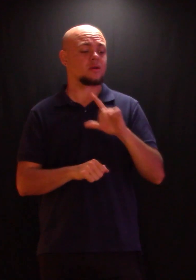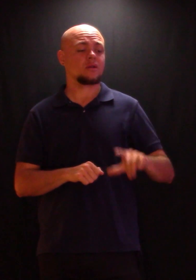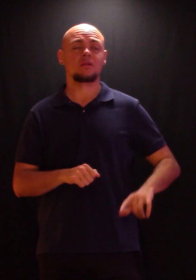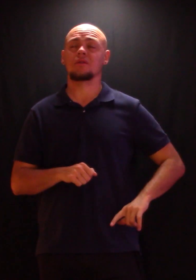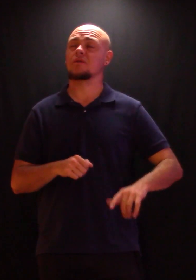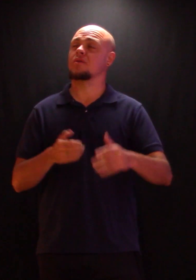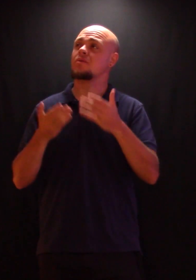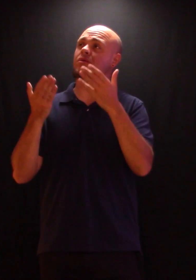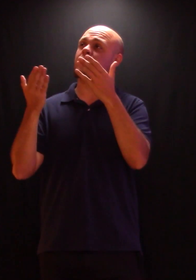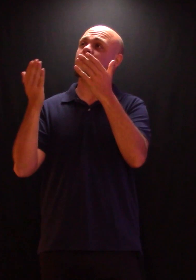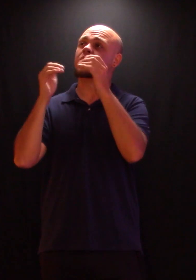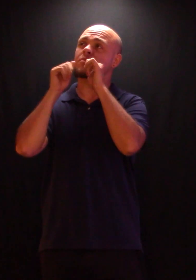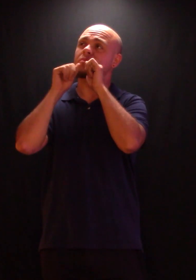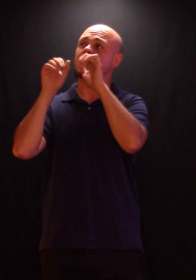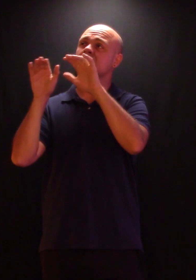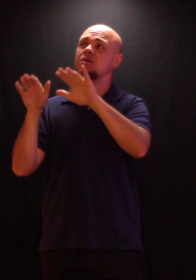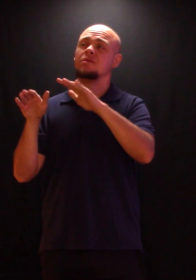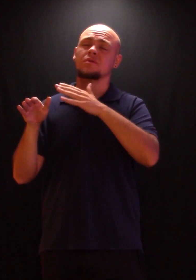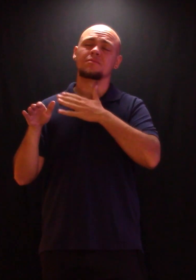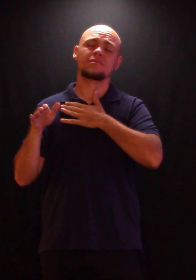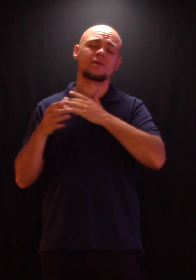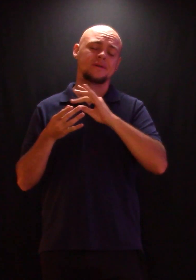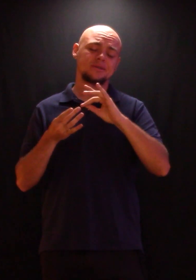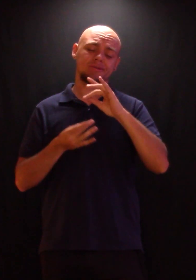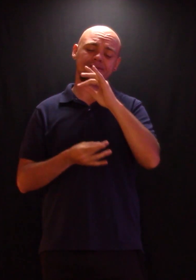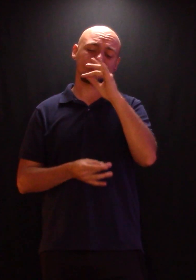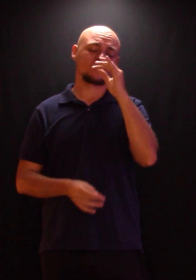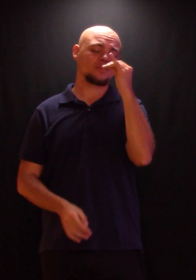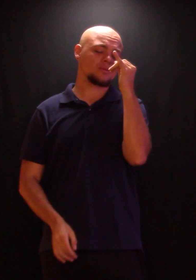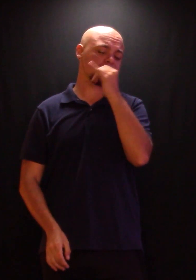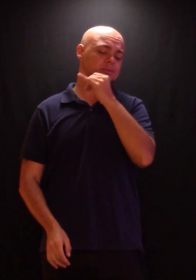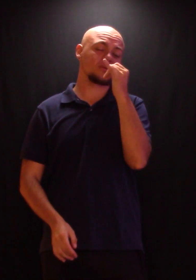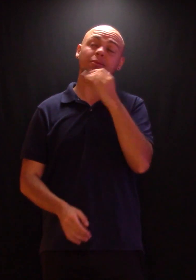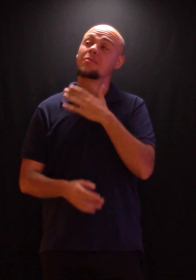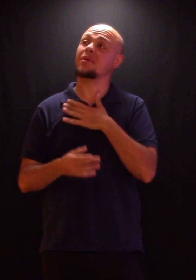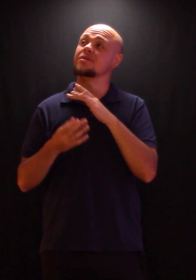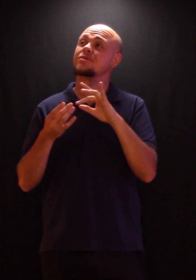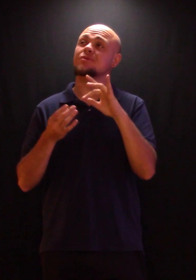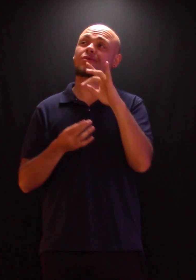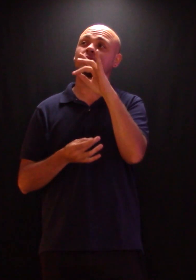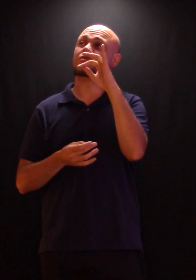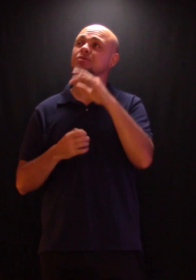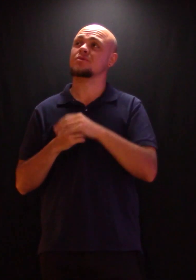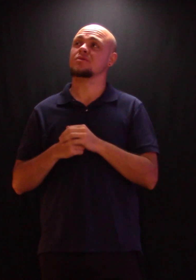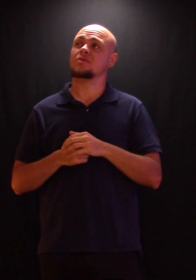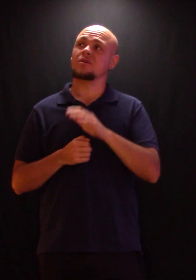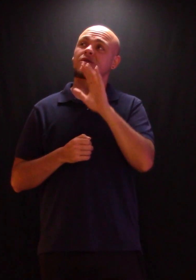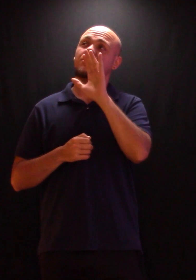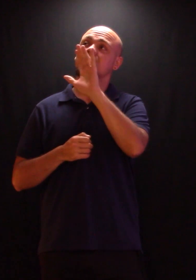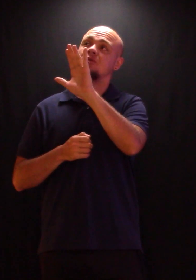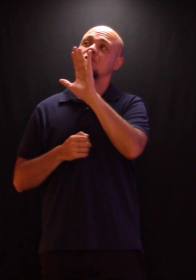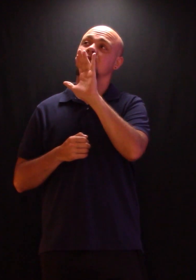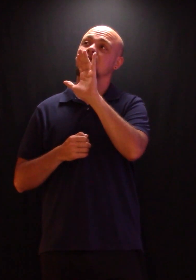Bless the Lord, O my soul, O my soul